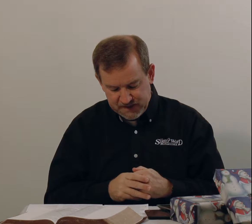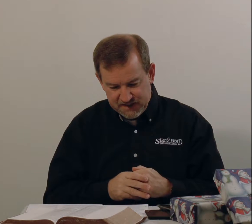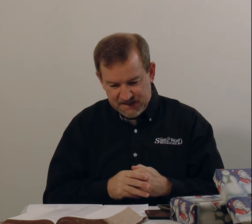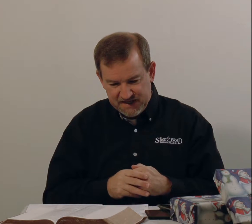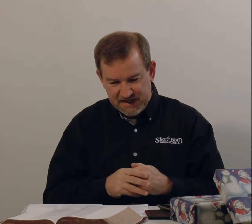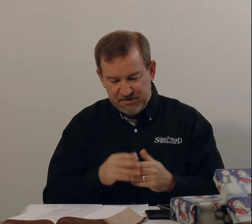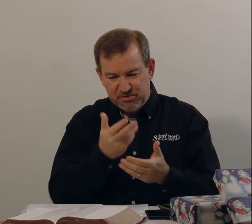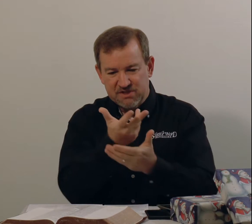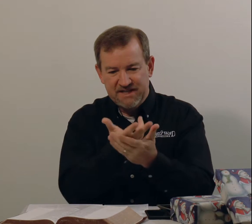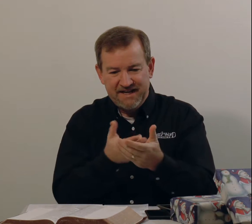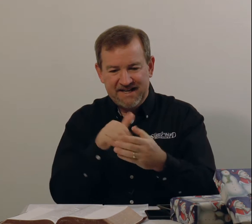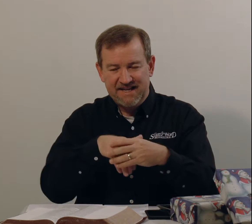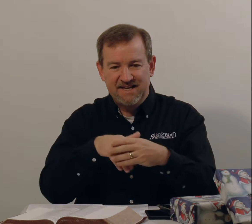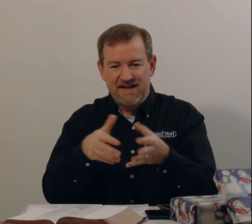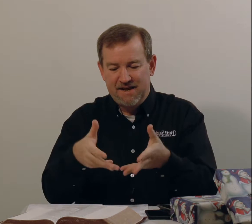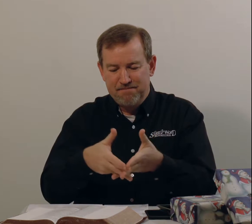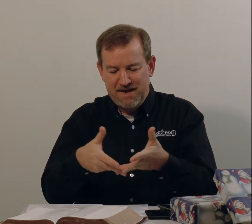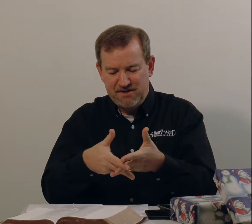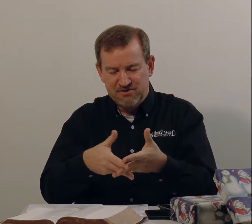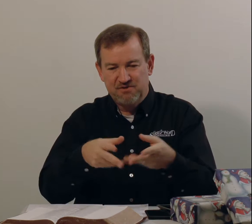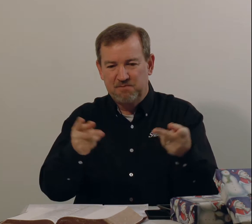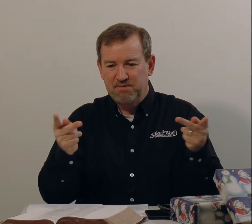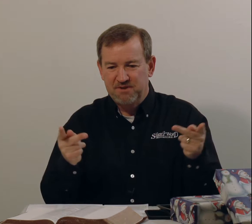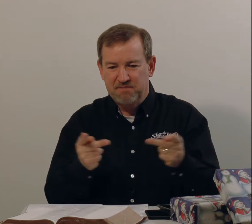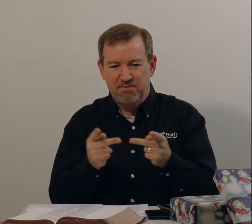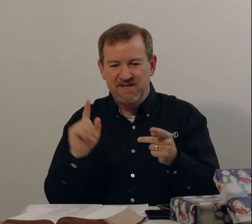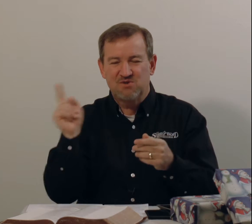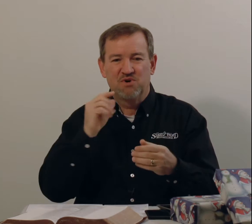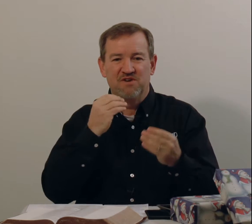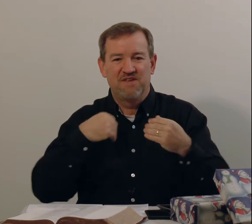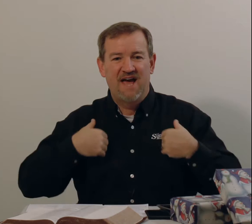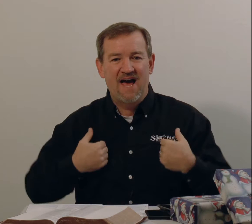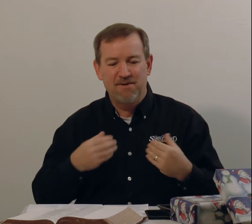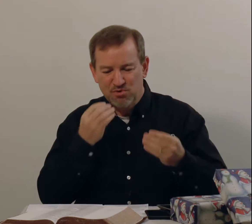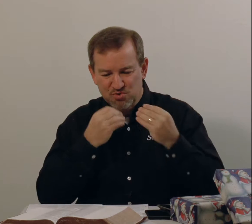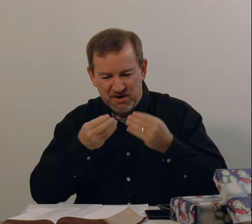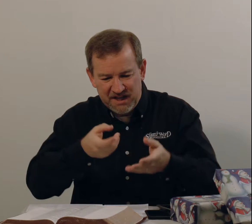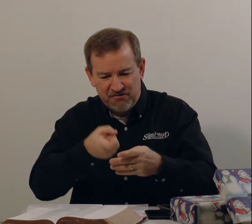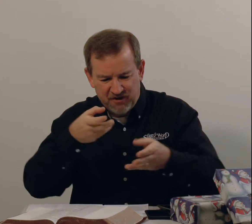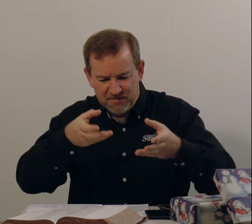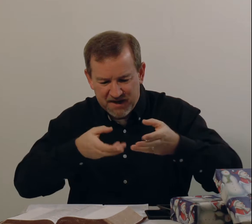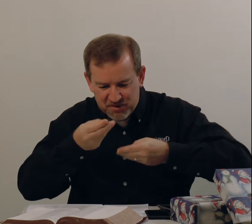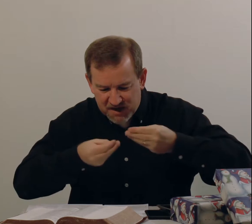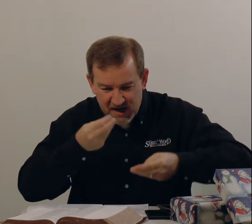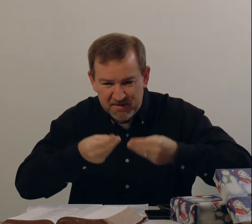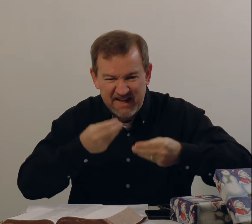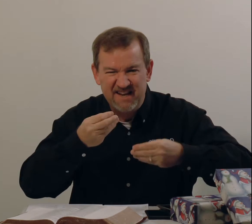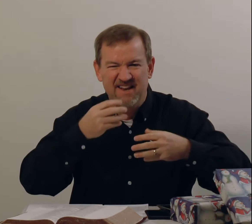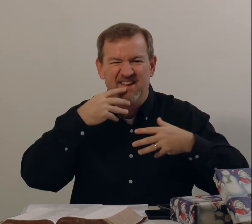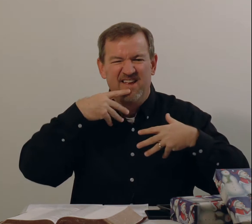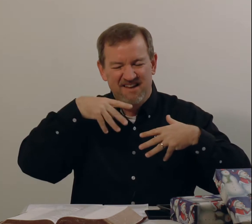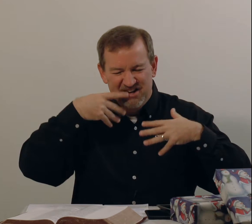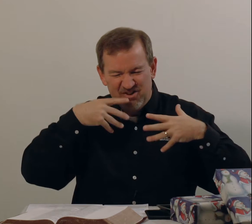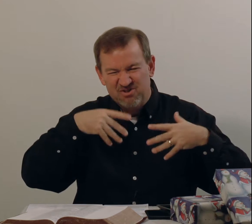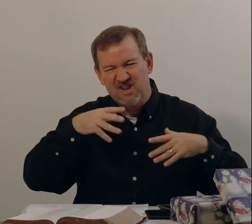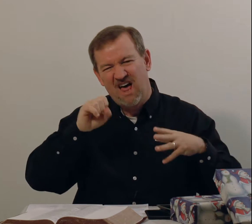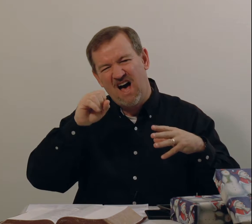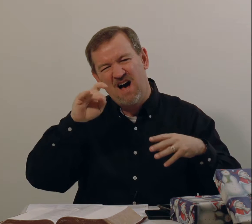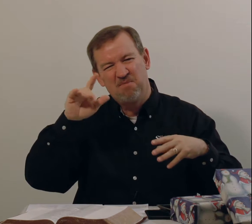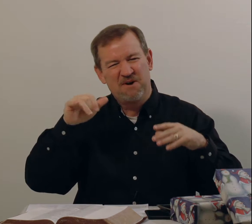He was laid in a manger, the place where the animals would eat from. They would come and eat and slobber